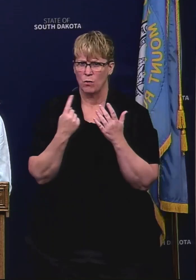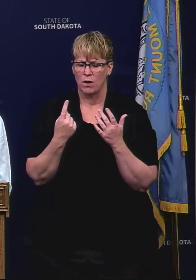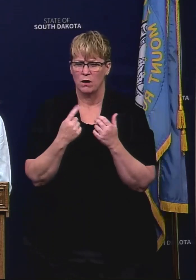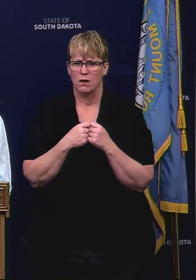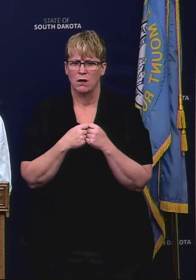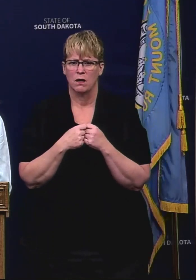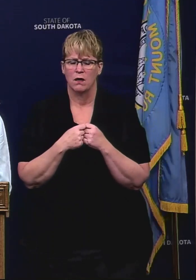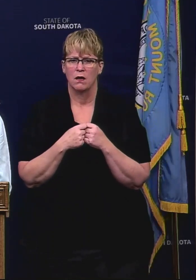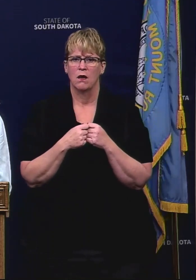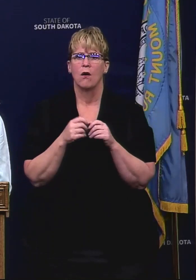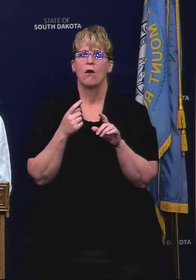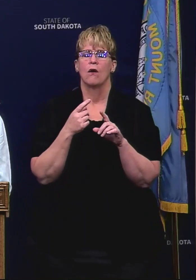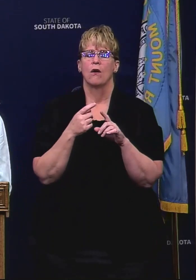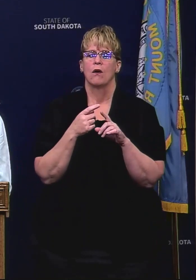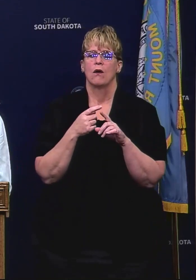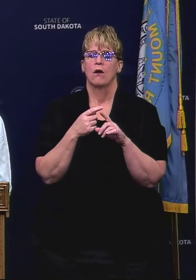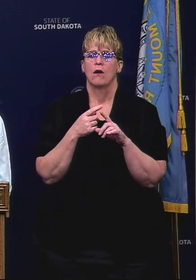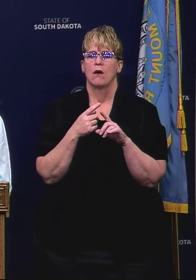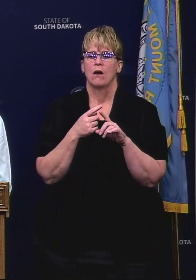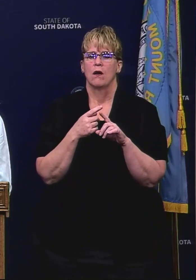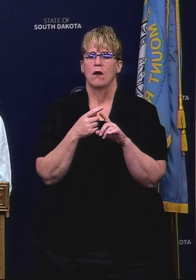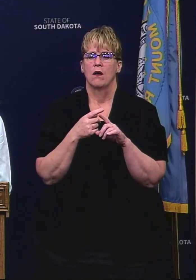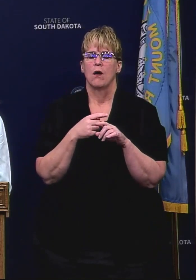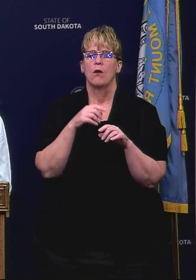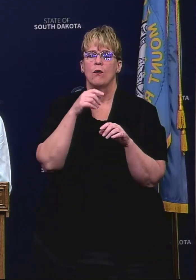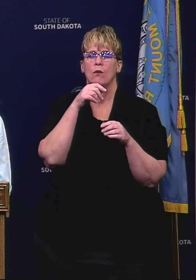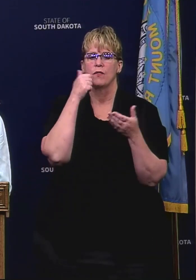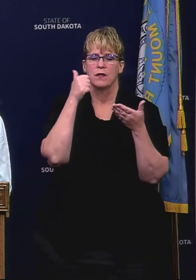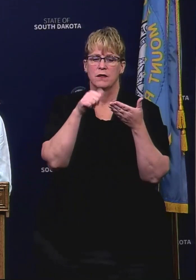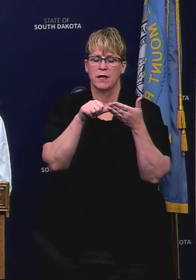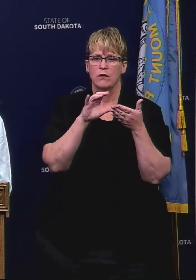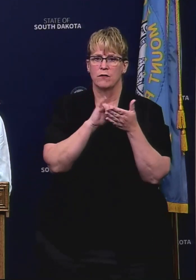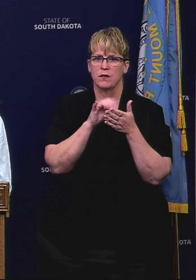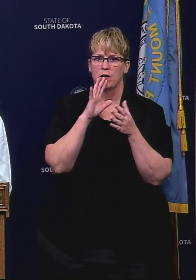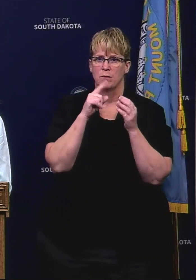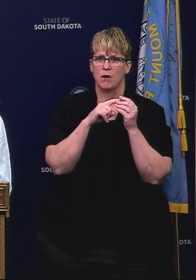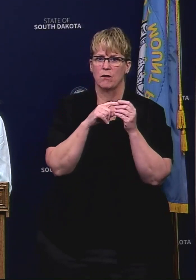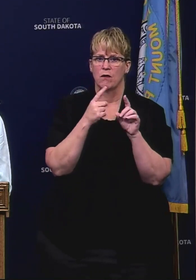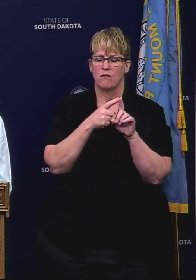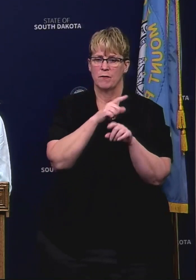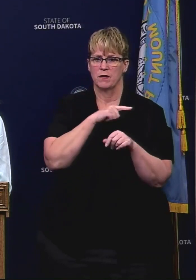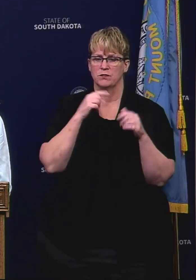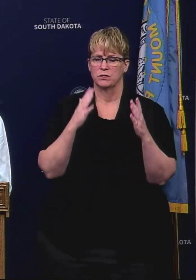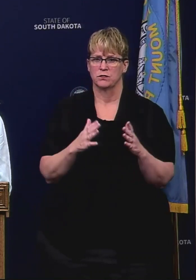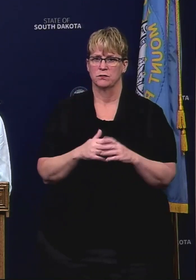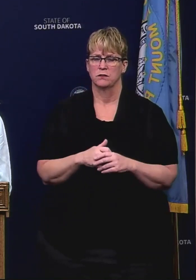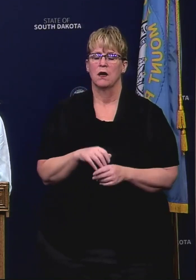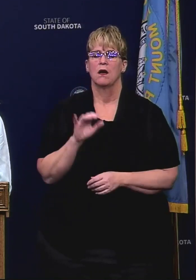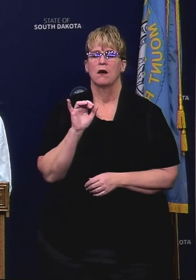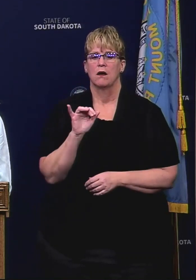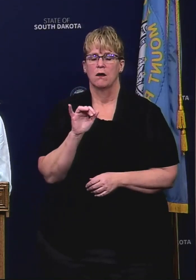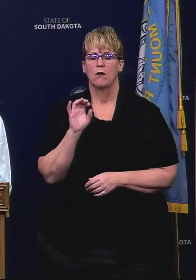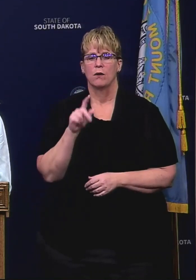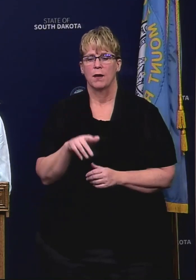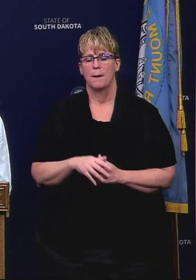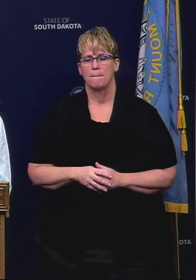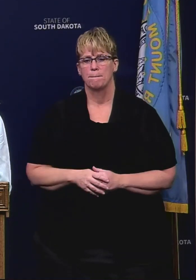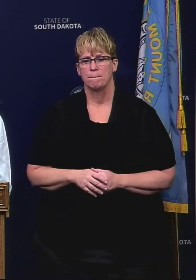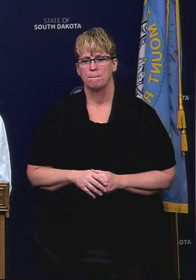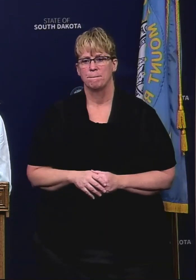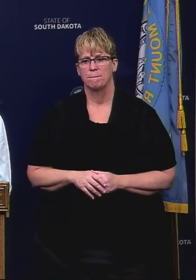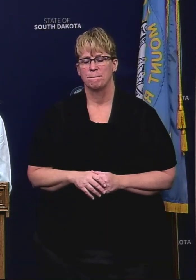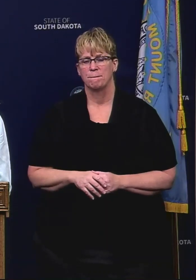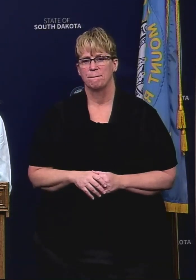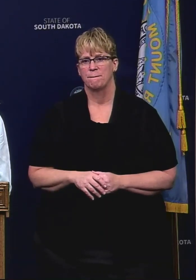oh from the letter that from the letter that was just referenced um from the lawmakers oh i see okay um